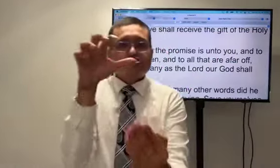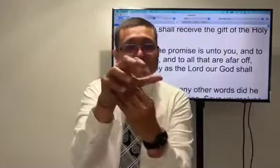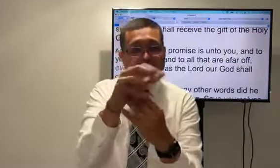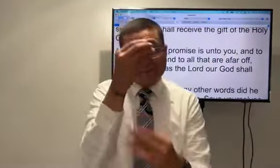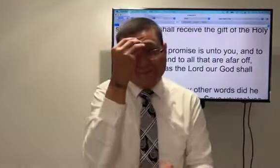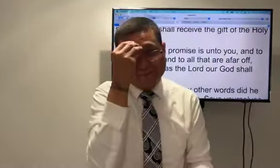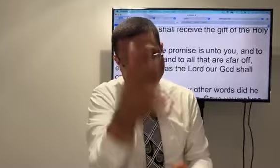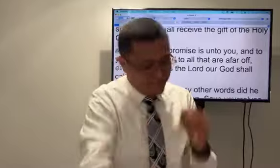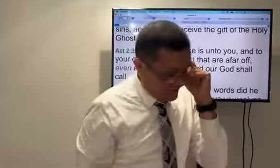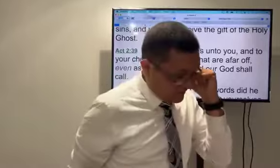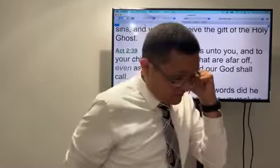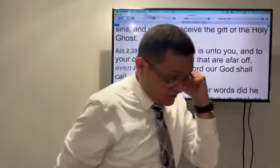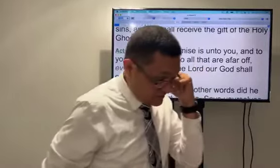so amazing it's